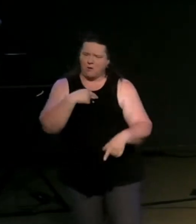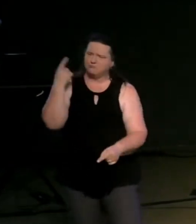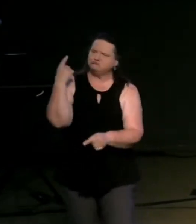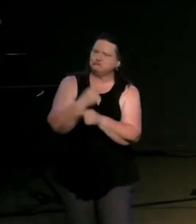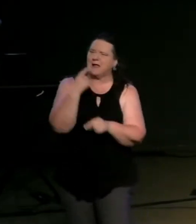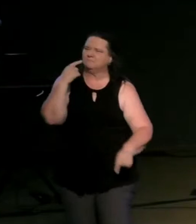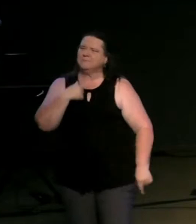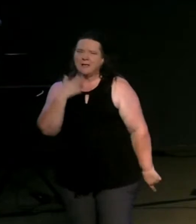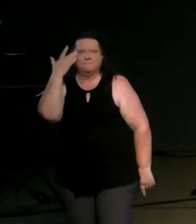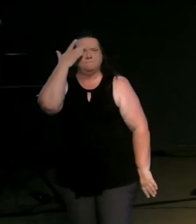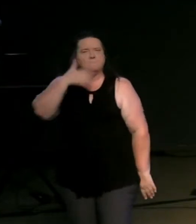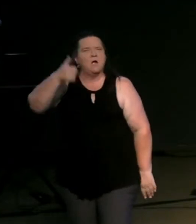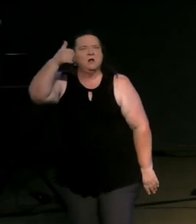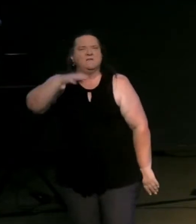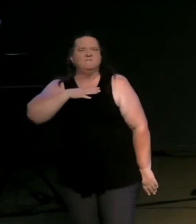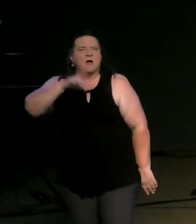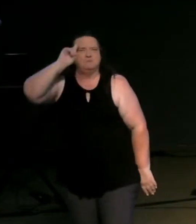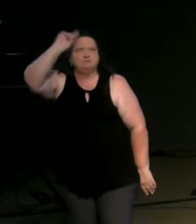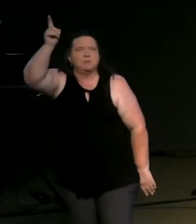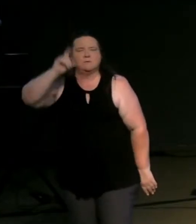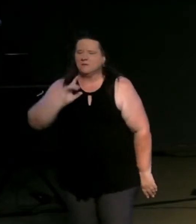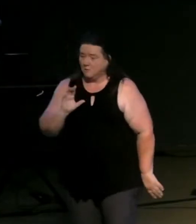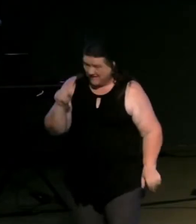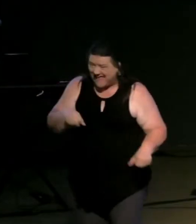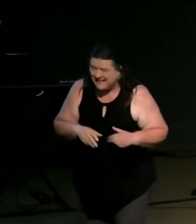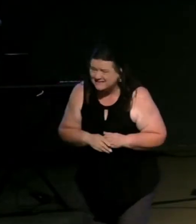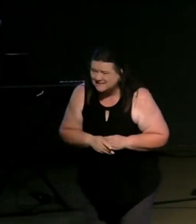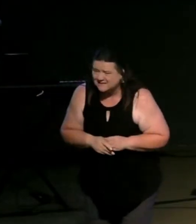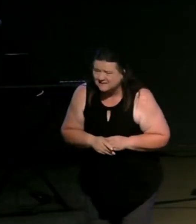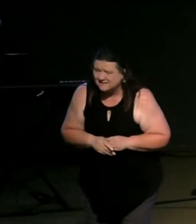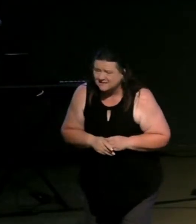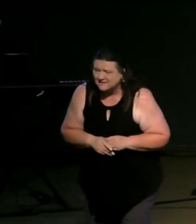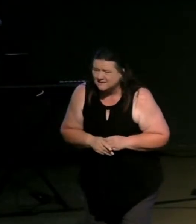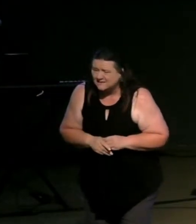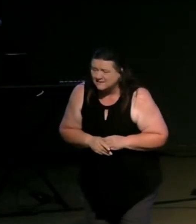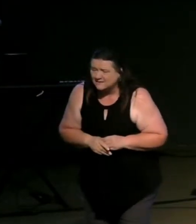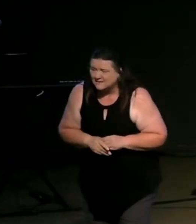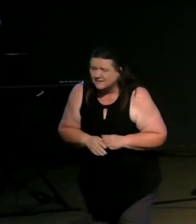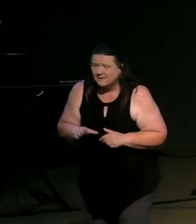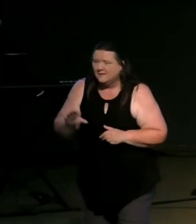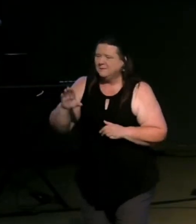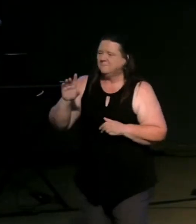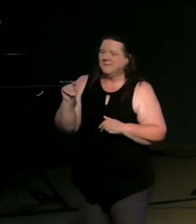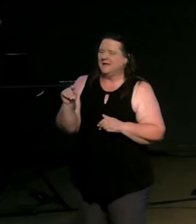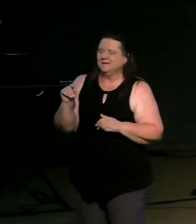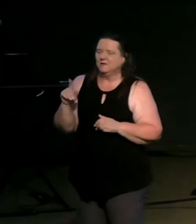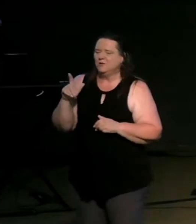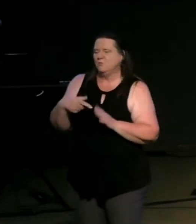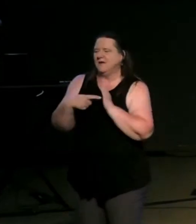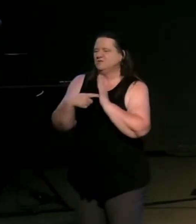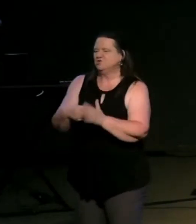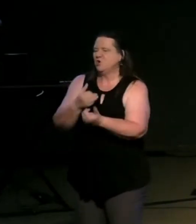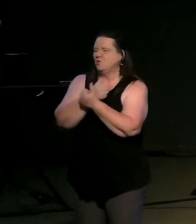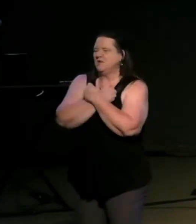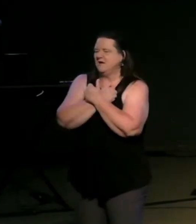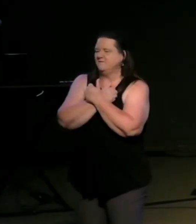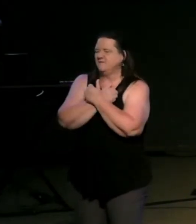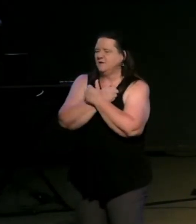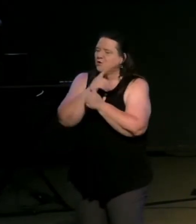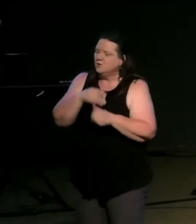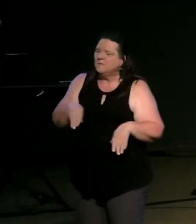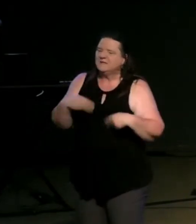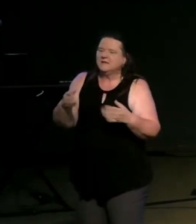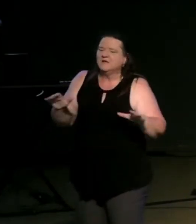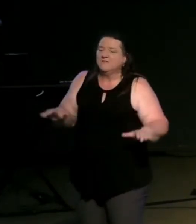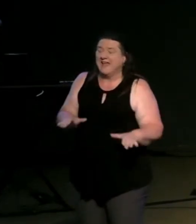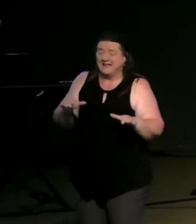all we want but if love isn't exemplified and action doesn't follow then the